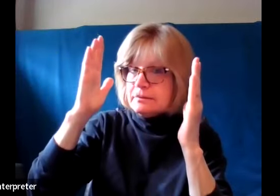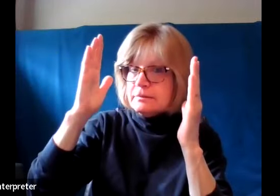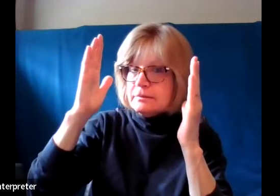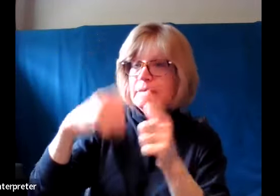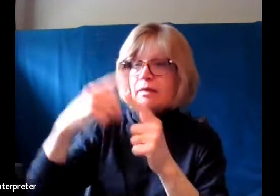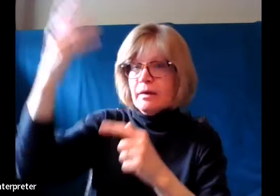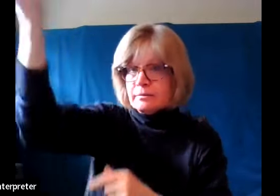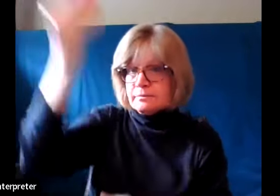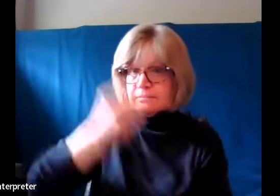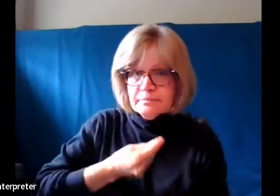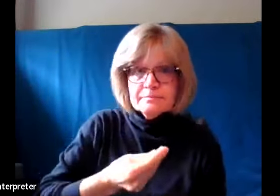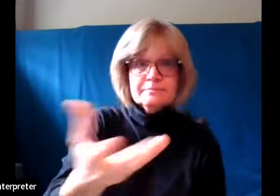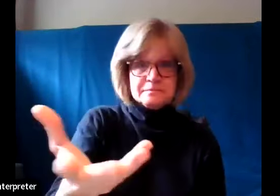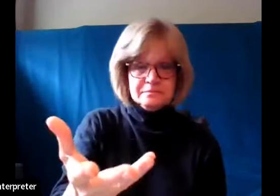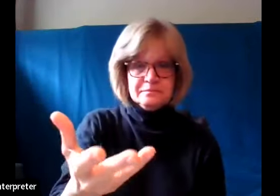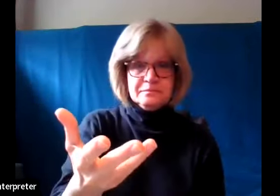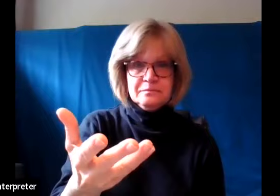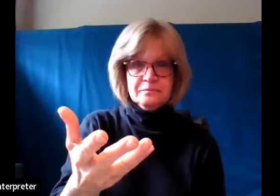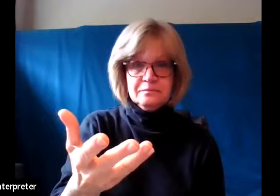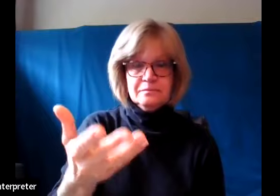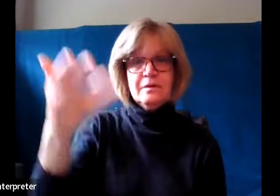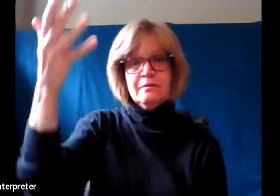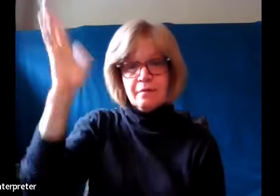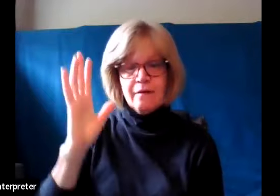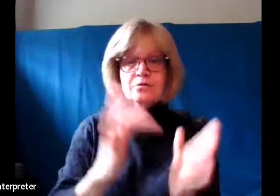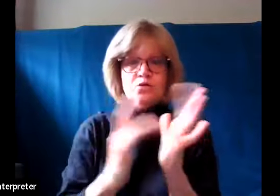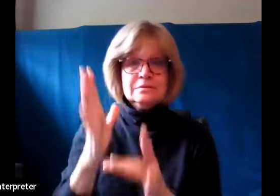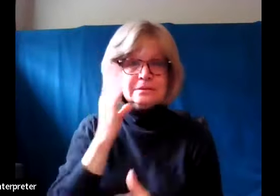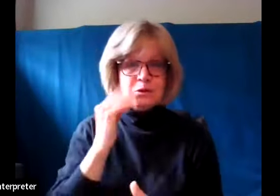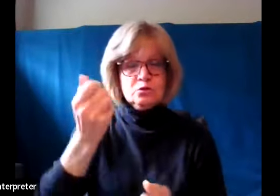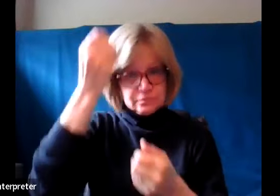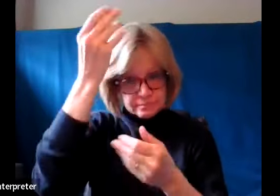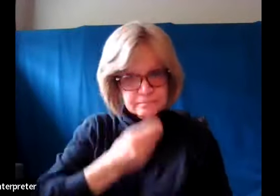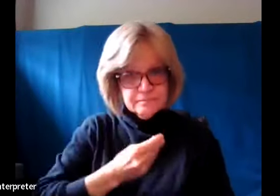willing to share our experience of God and Jesus at that time.